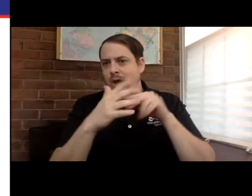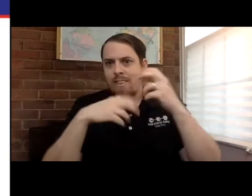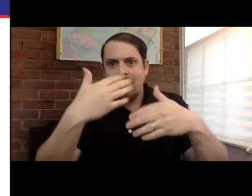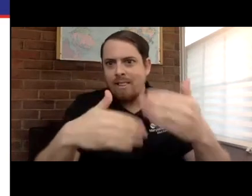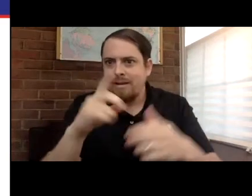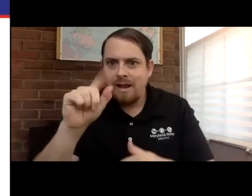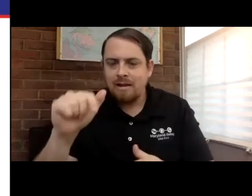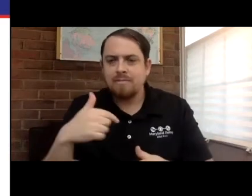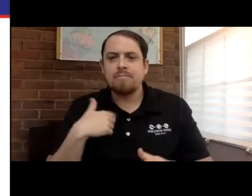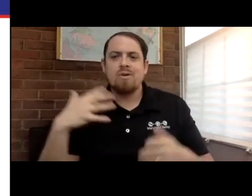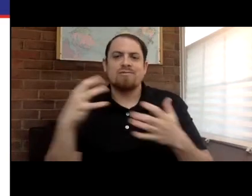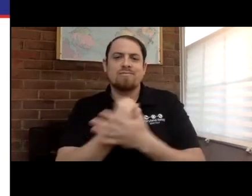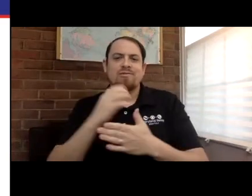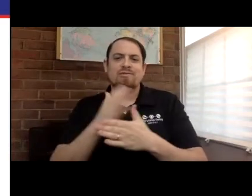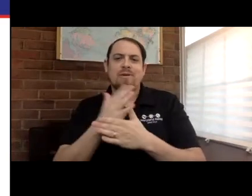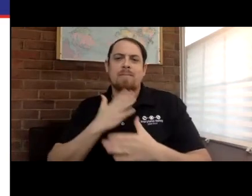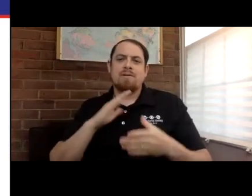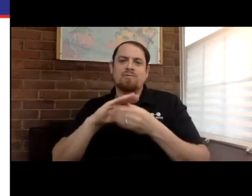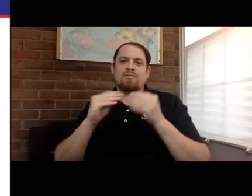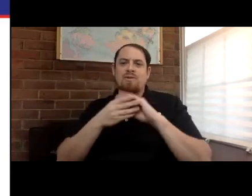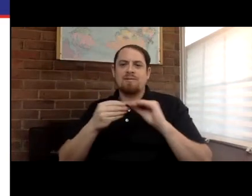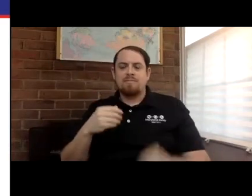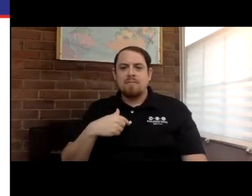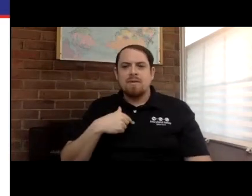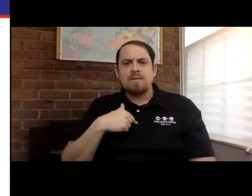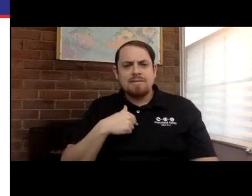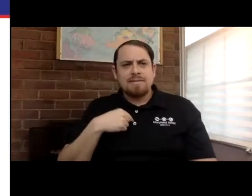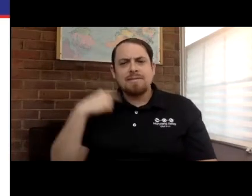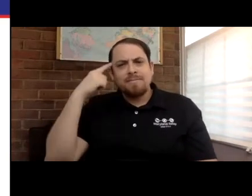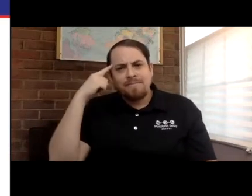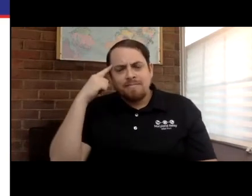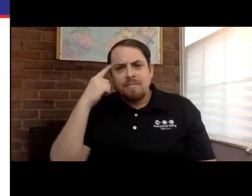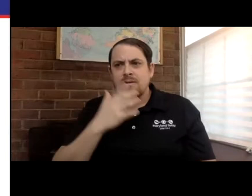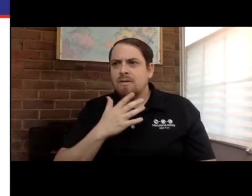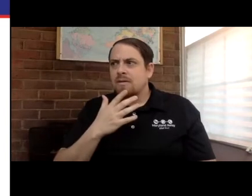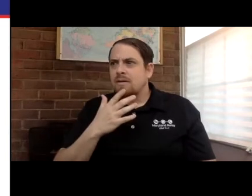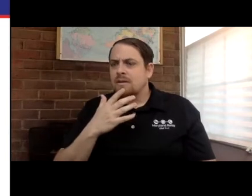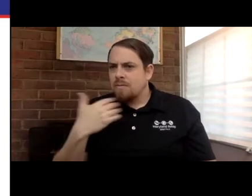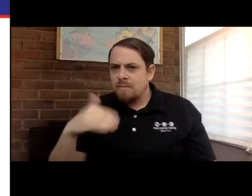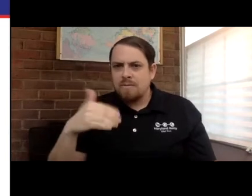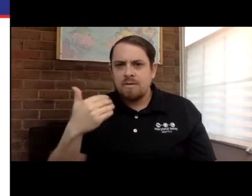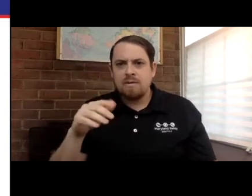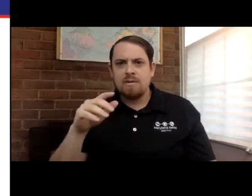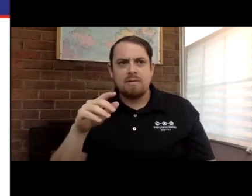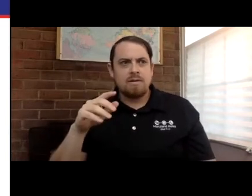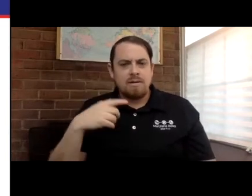So you notice the decline in minutes there. This is a summary of some data, but I'd like to give you some anecdotal